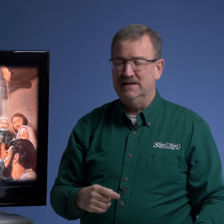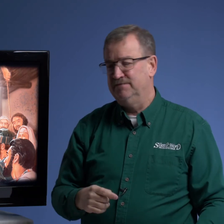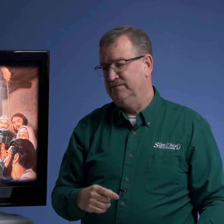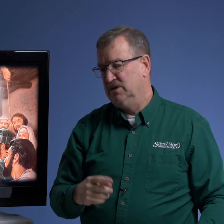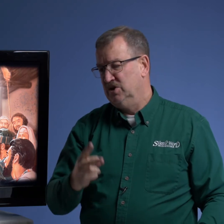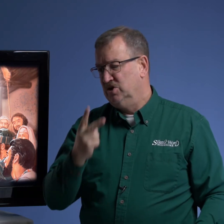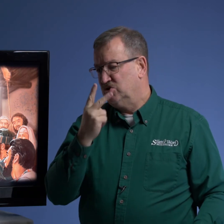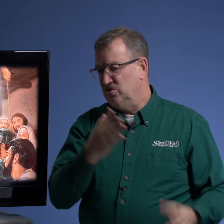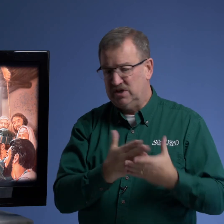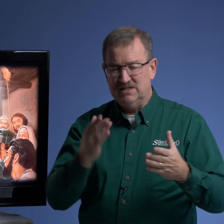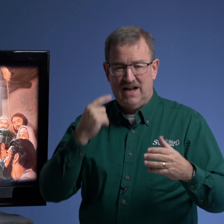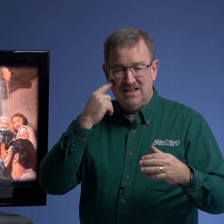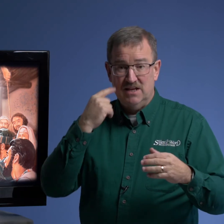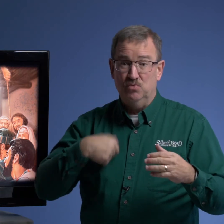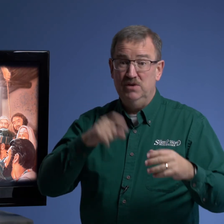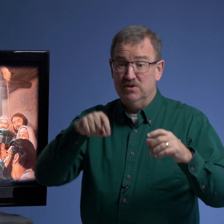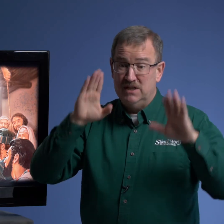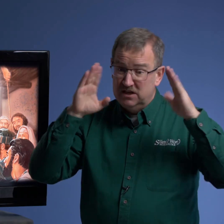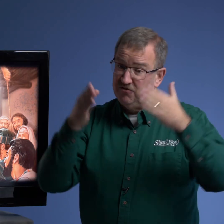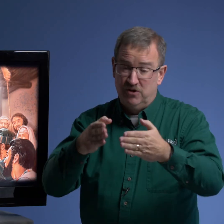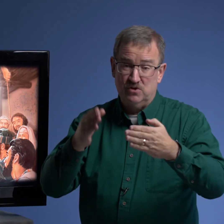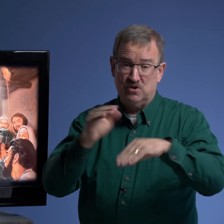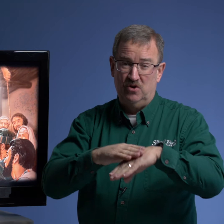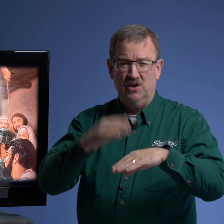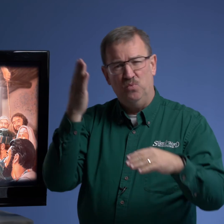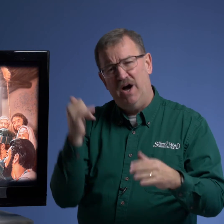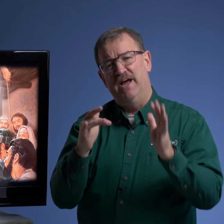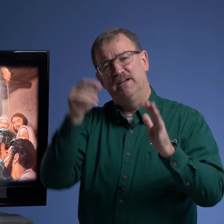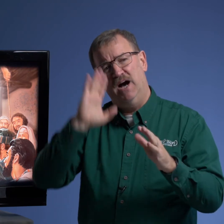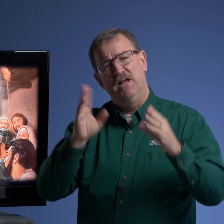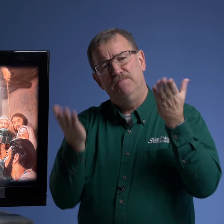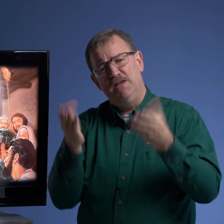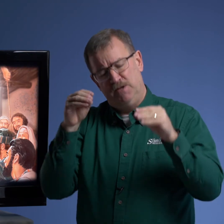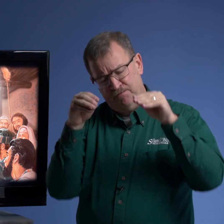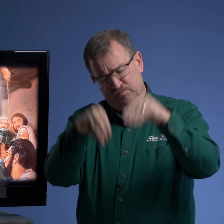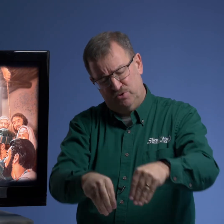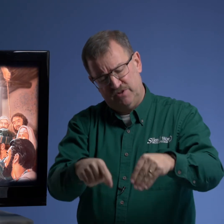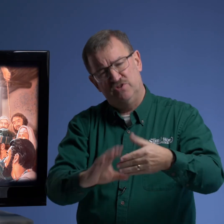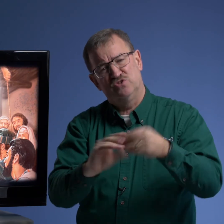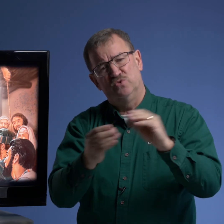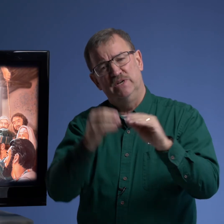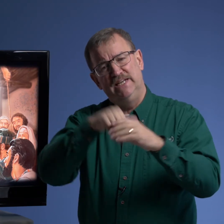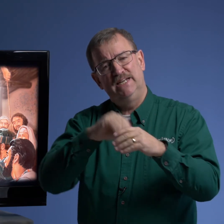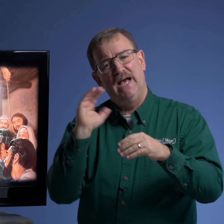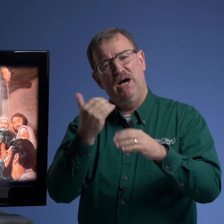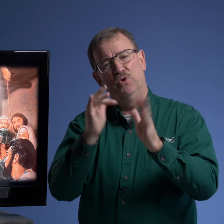two things that i think we really need to focus on and why god maybe put this story in our